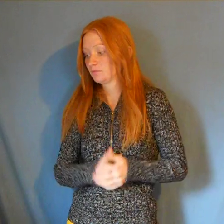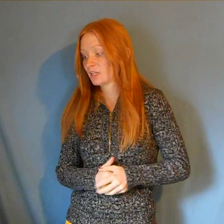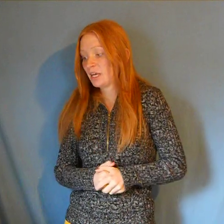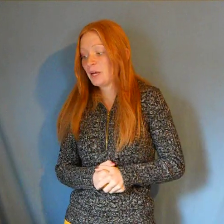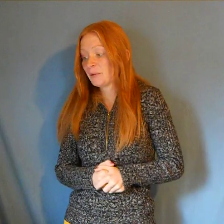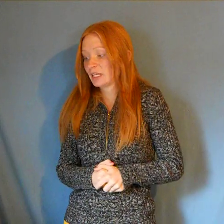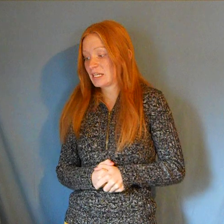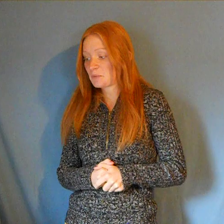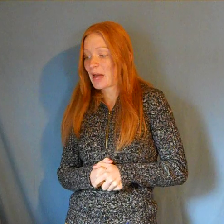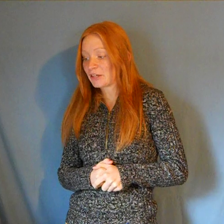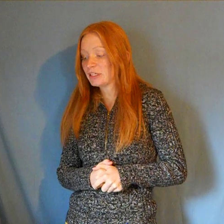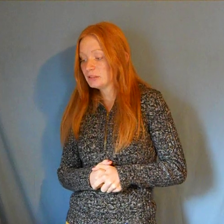It really doesn't matter.